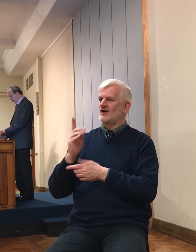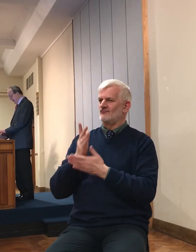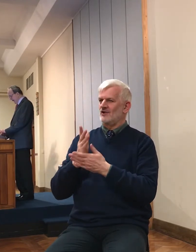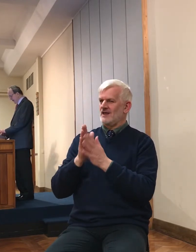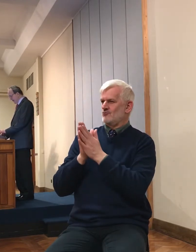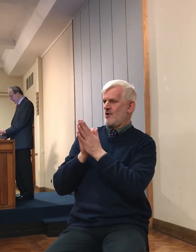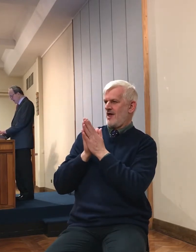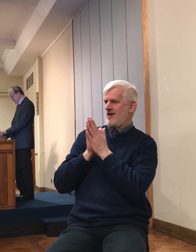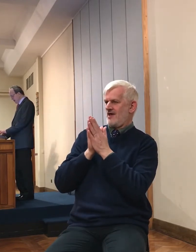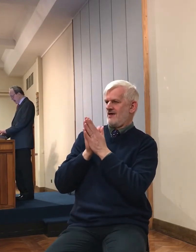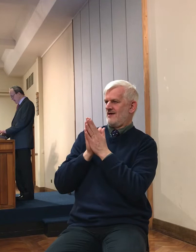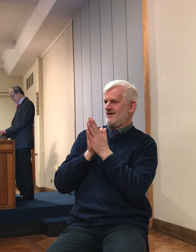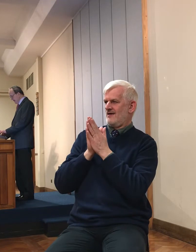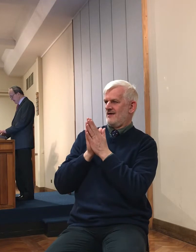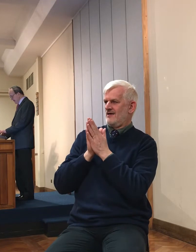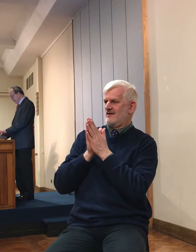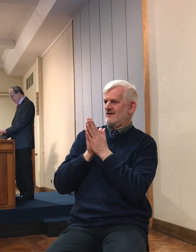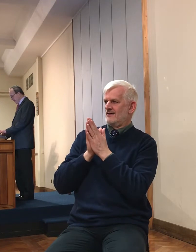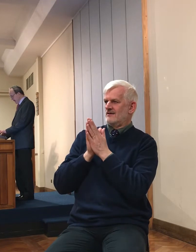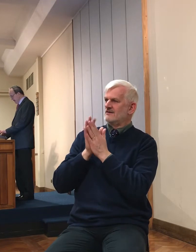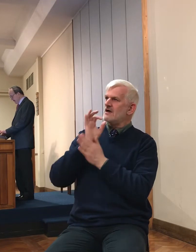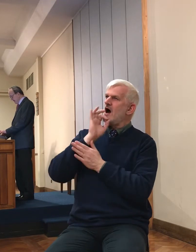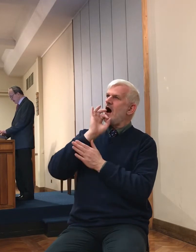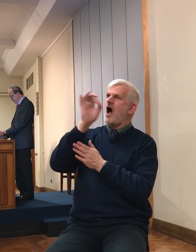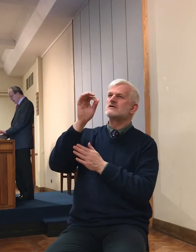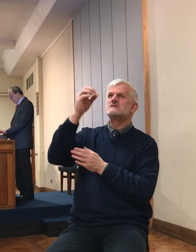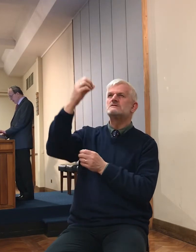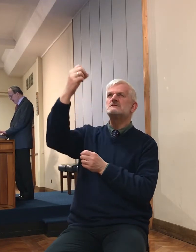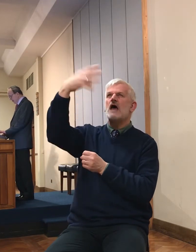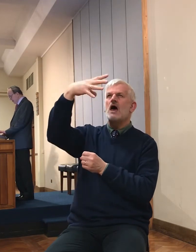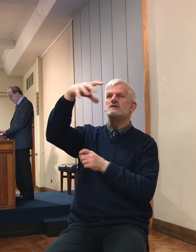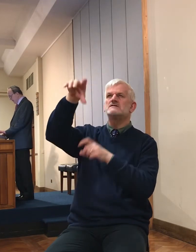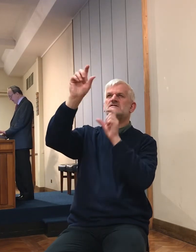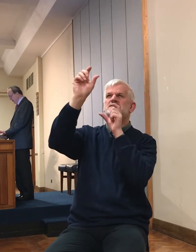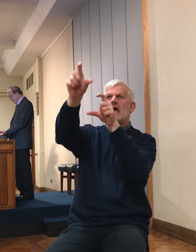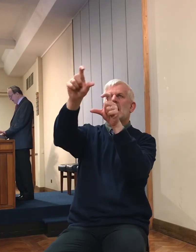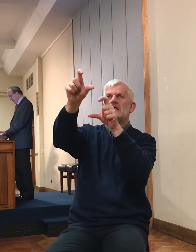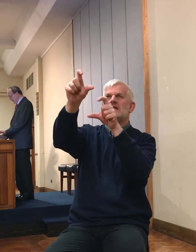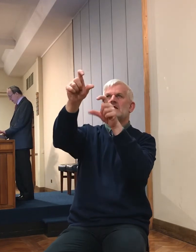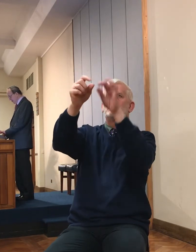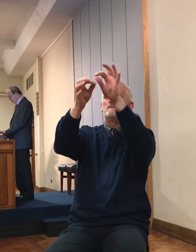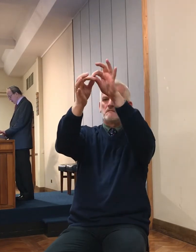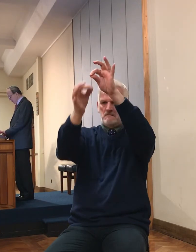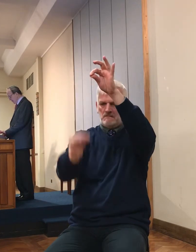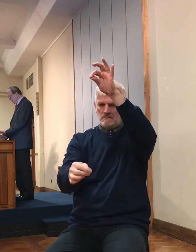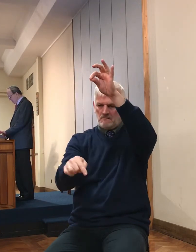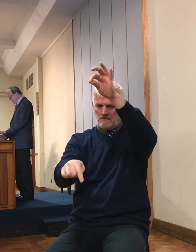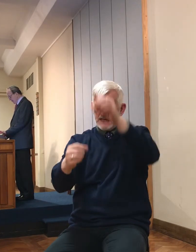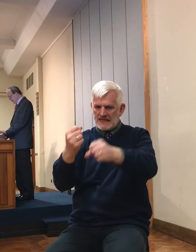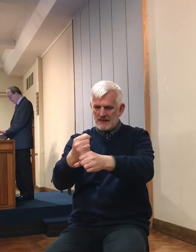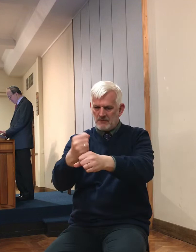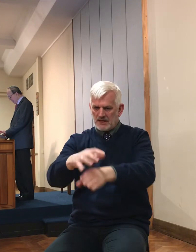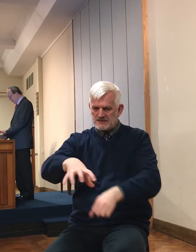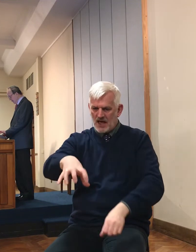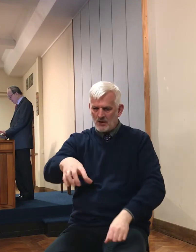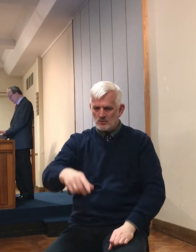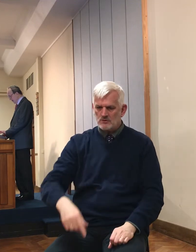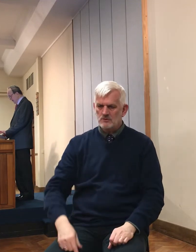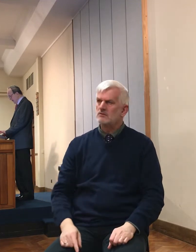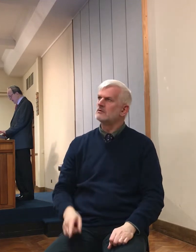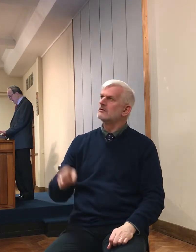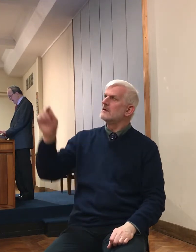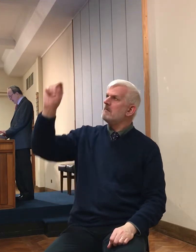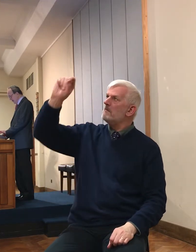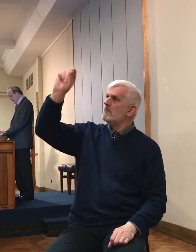understood that. Son, stand thou still upon Gibeon, and thou moon in the valley of